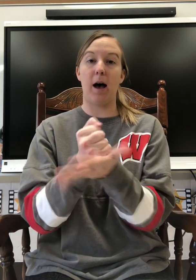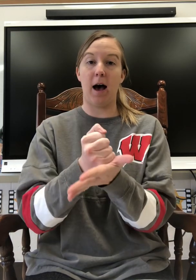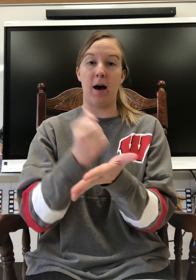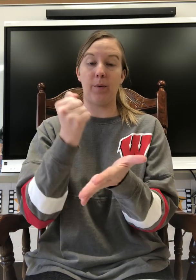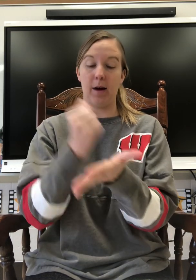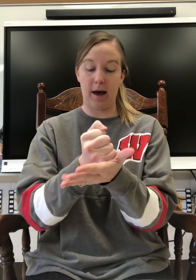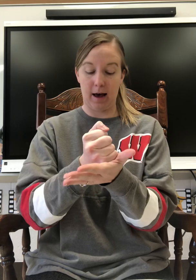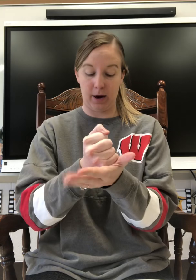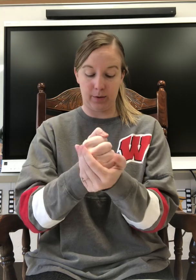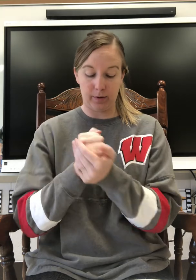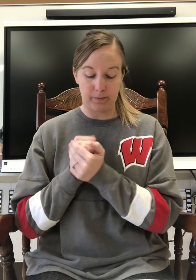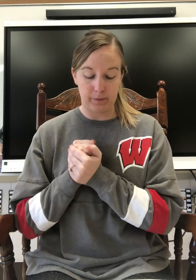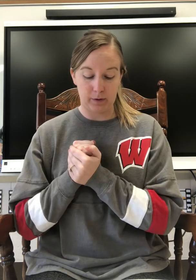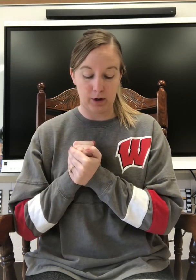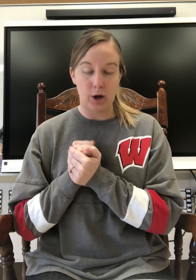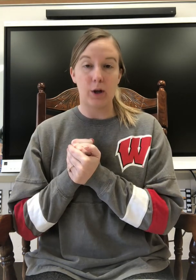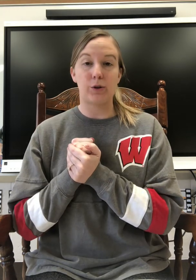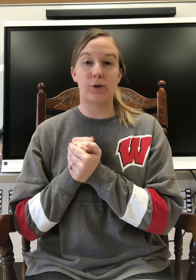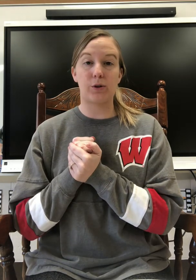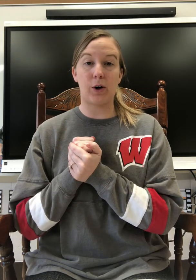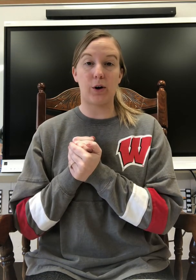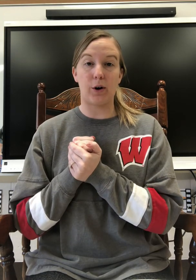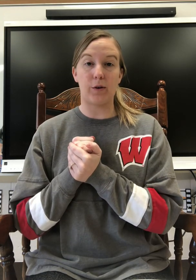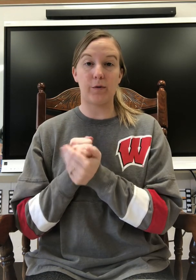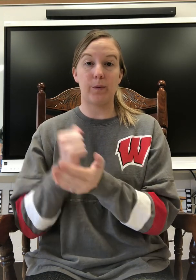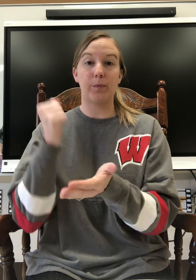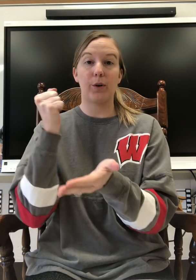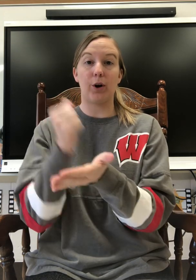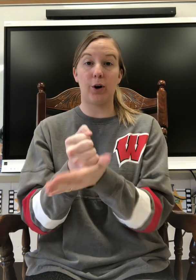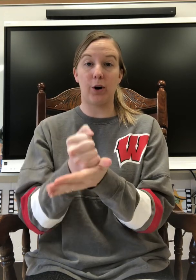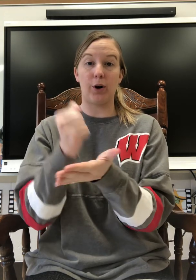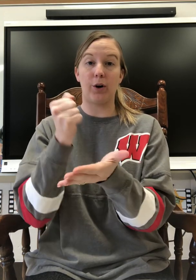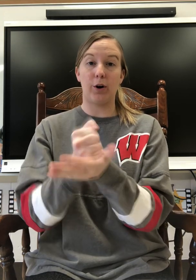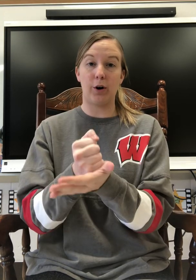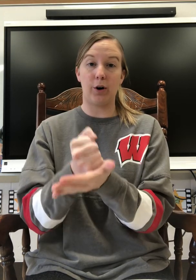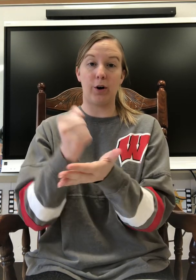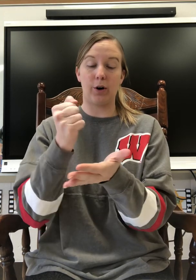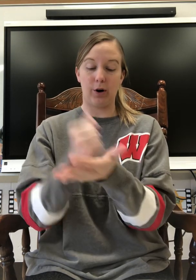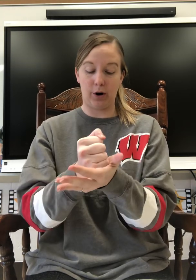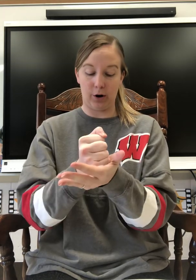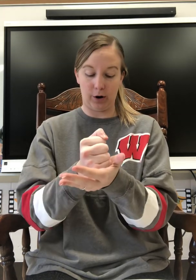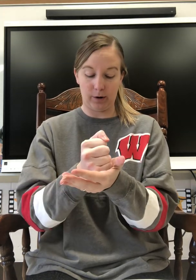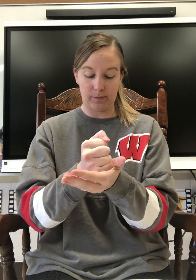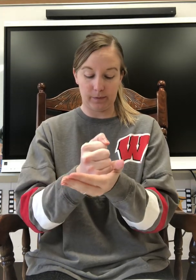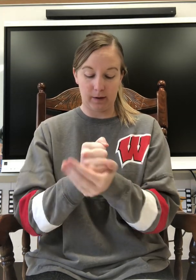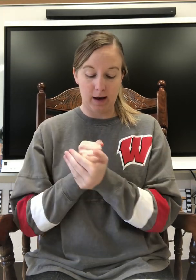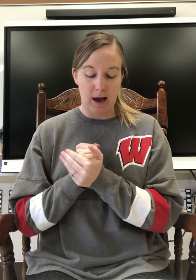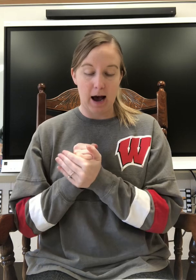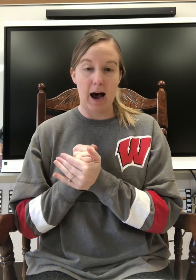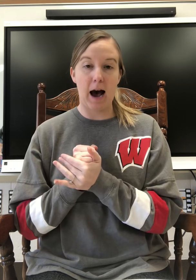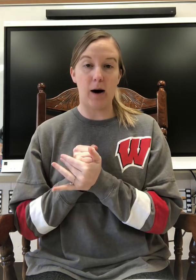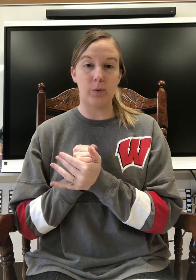ow, ow. Serve, ur, ur, ur. House,